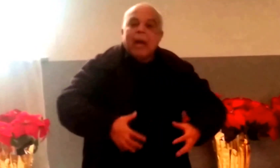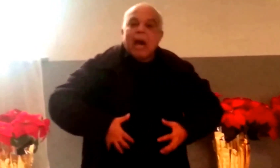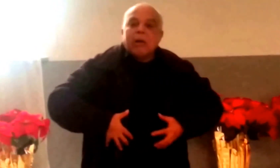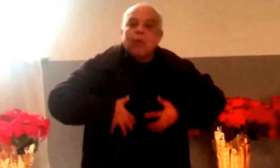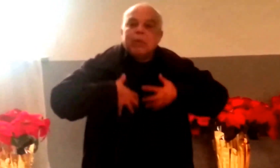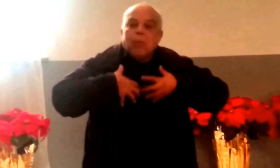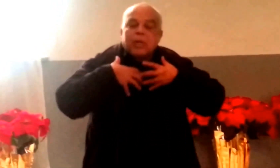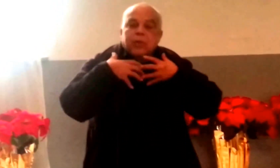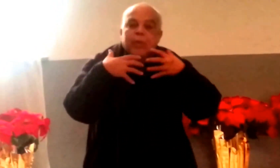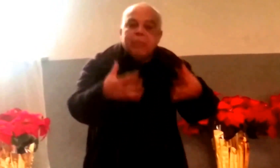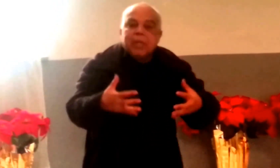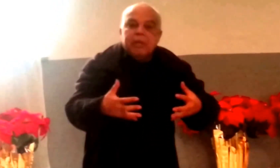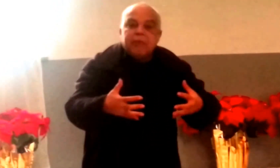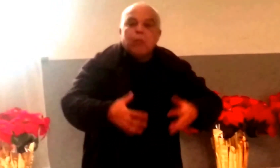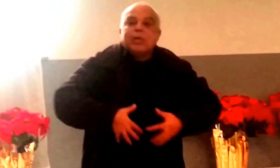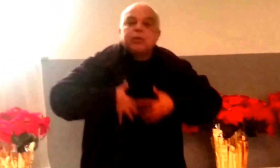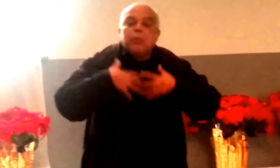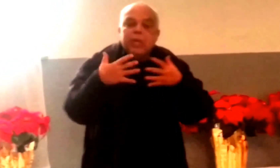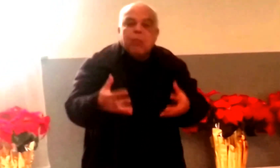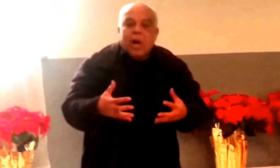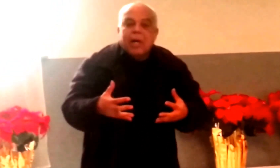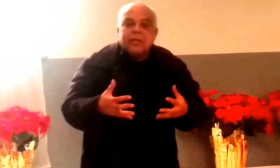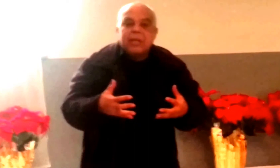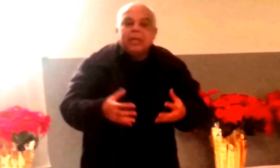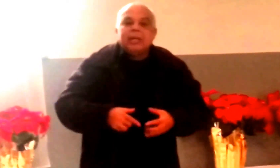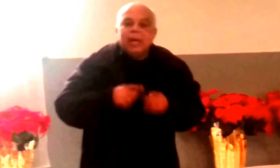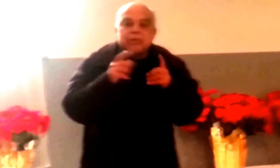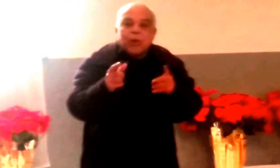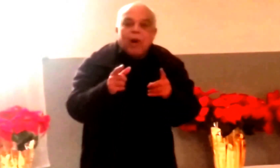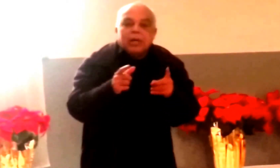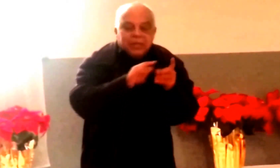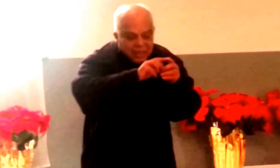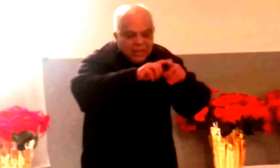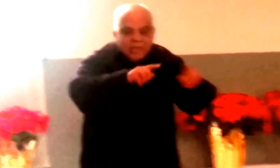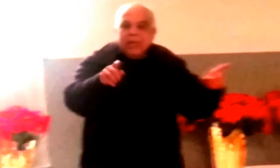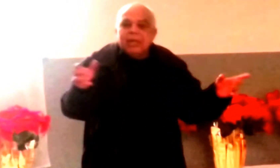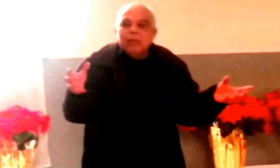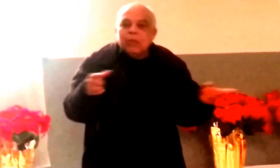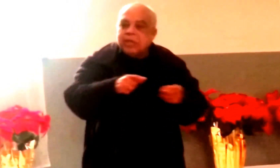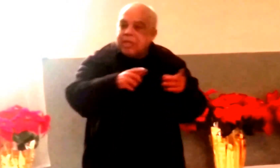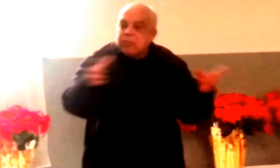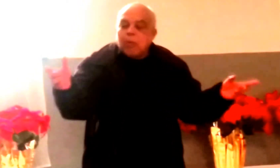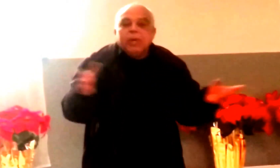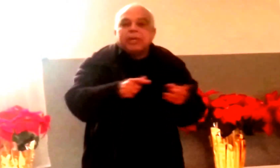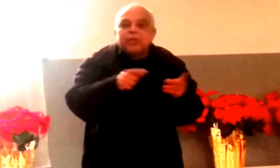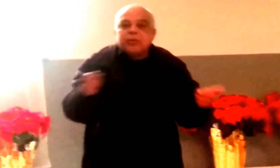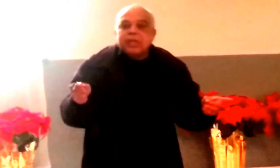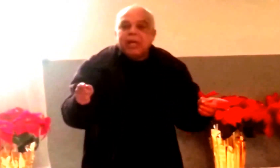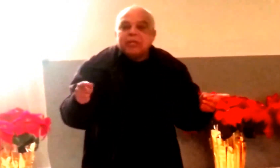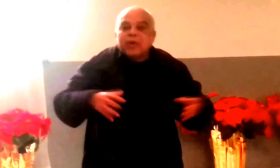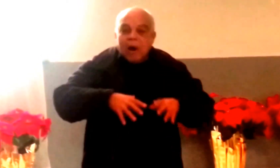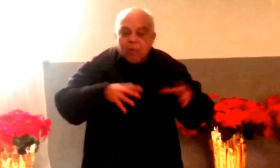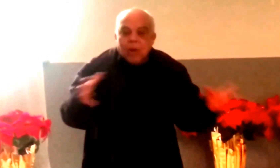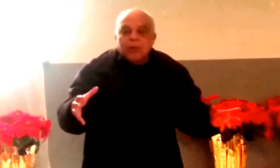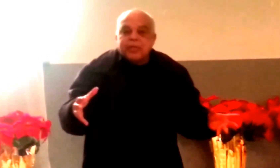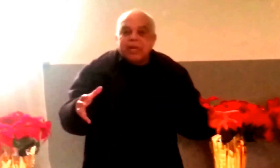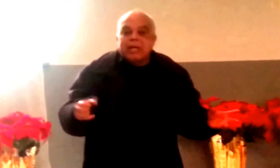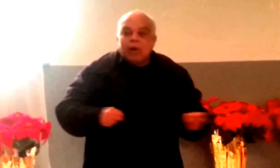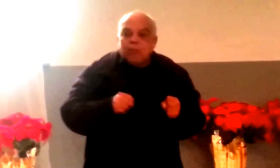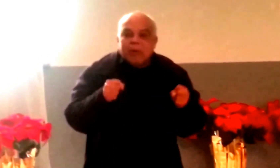How, what, what do we believe in? What do we want? And so all, this is what we can do today. This is our role today. And I hope